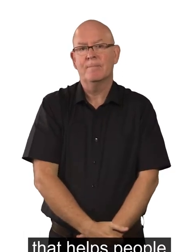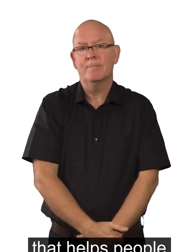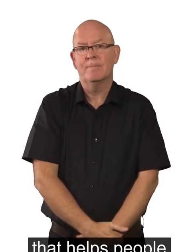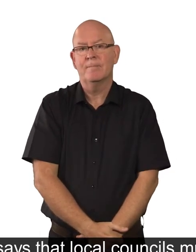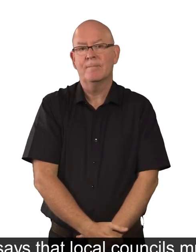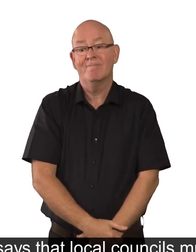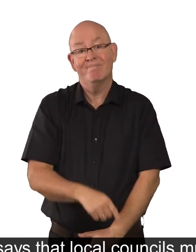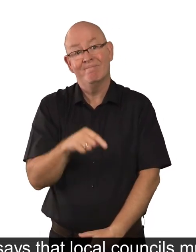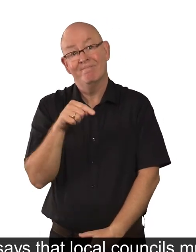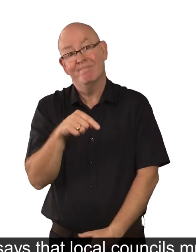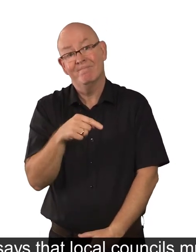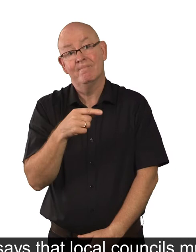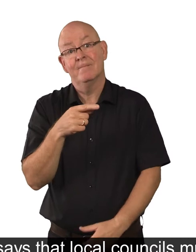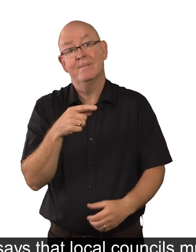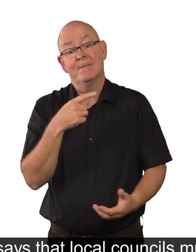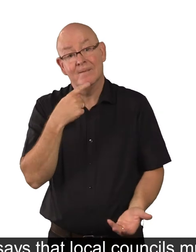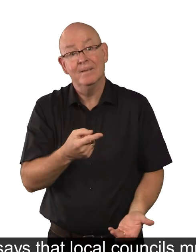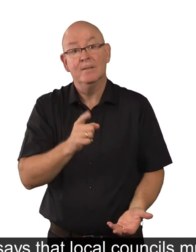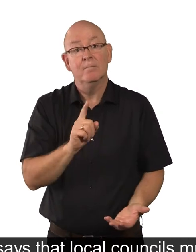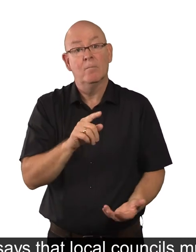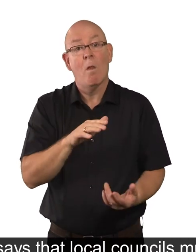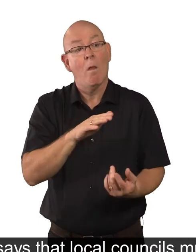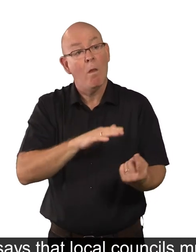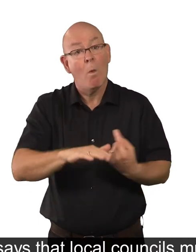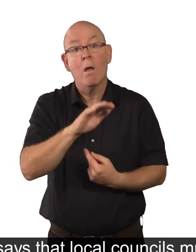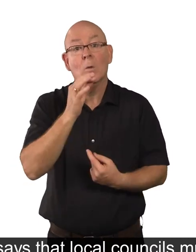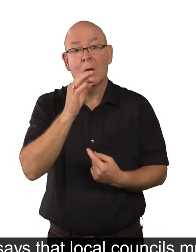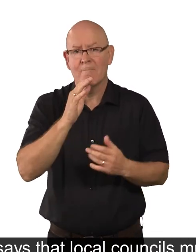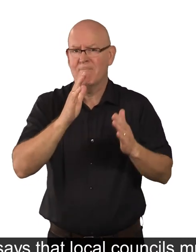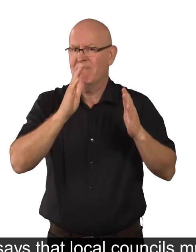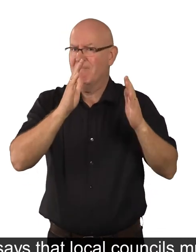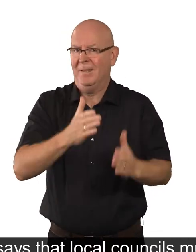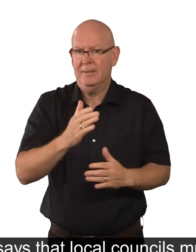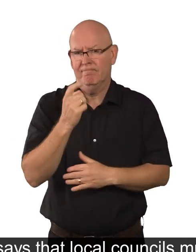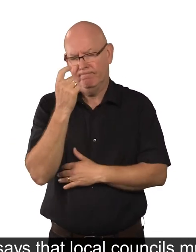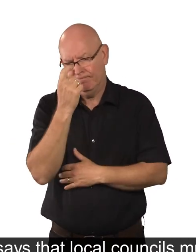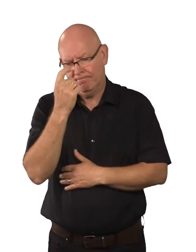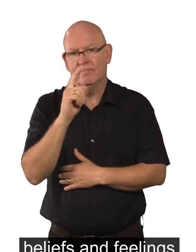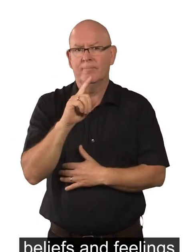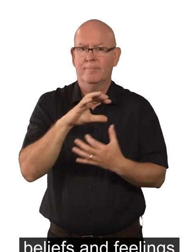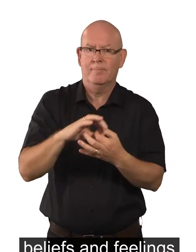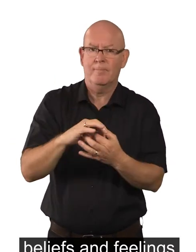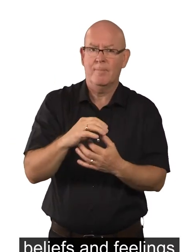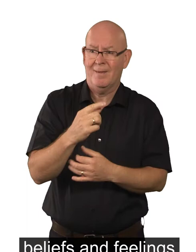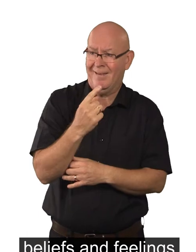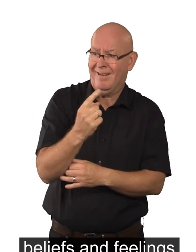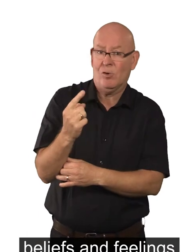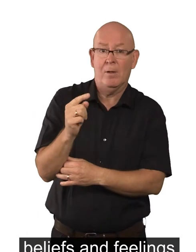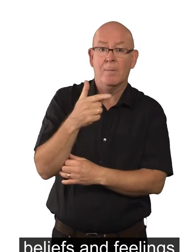It says that local councils must think about each person's choices, beliefs and